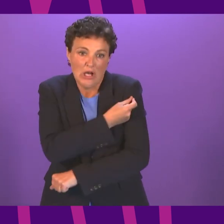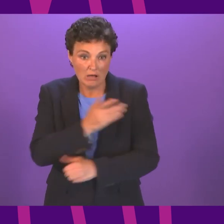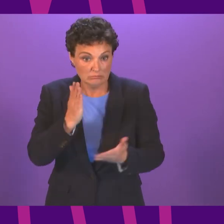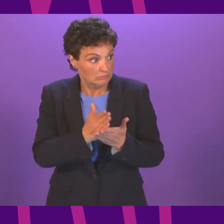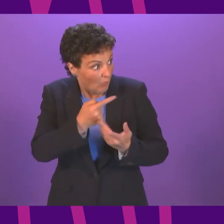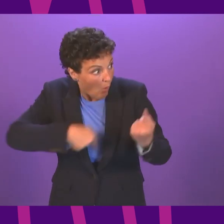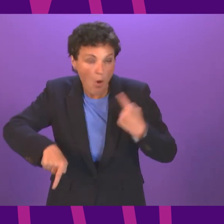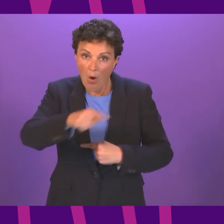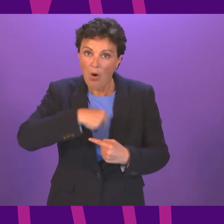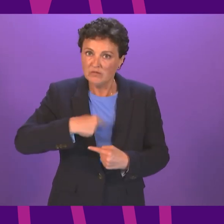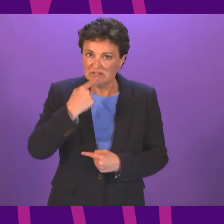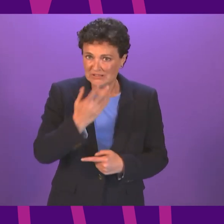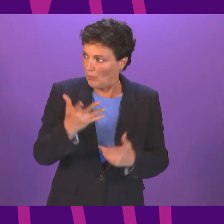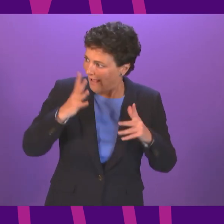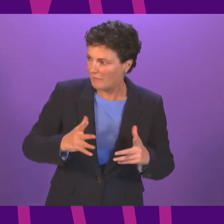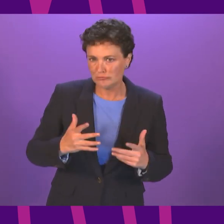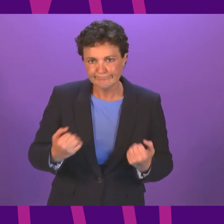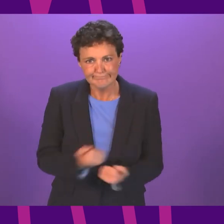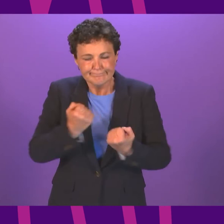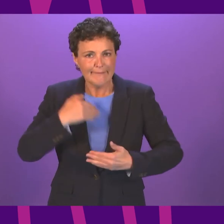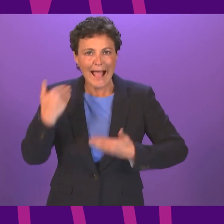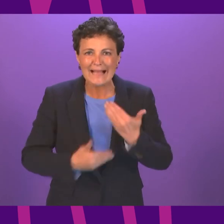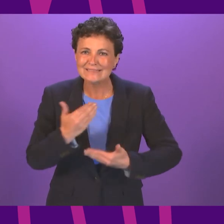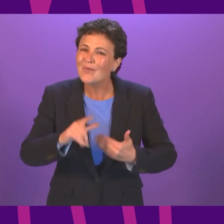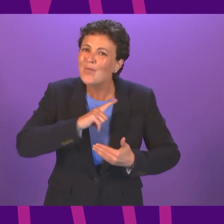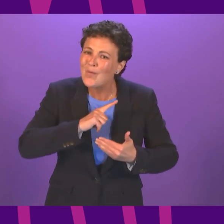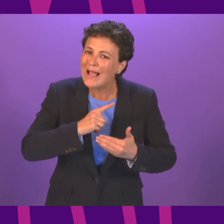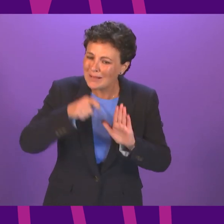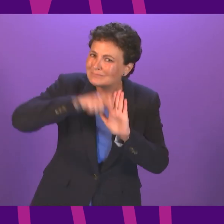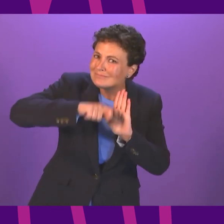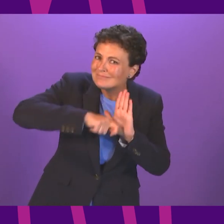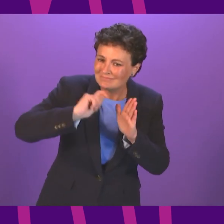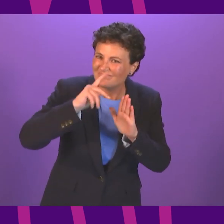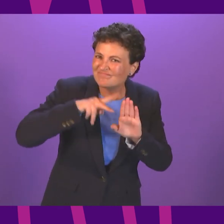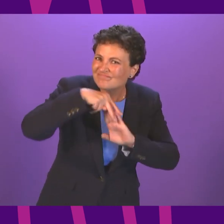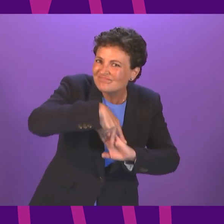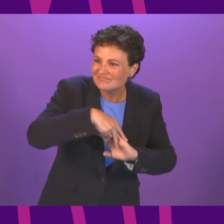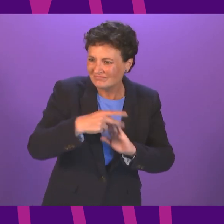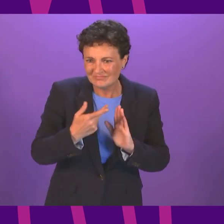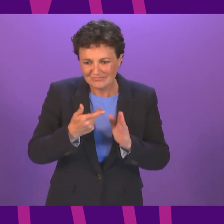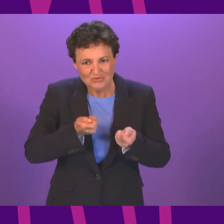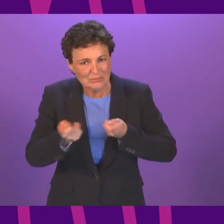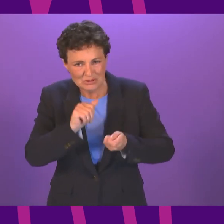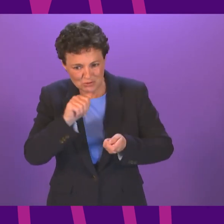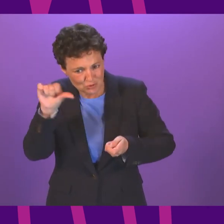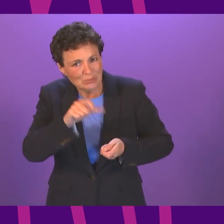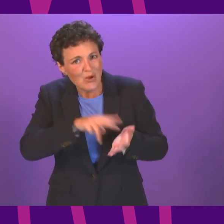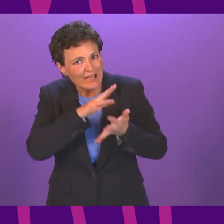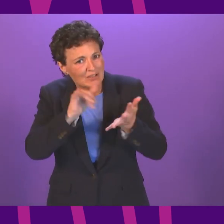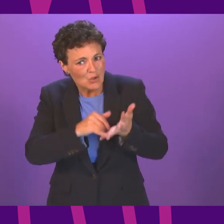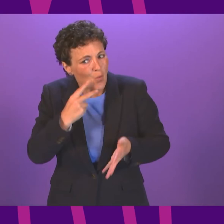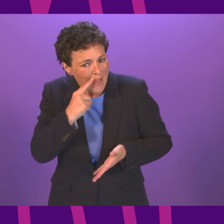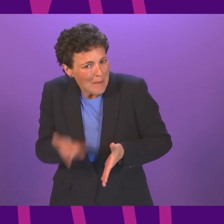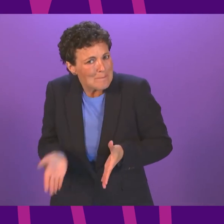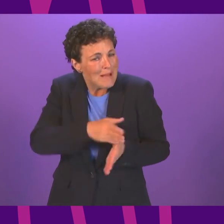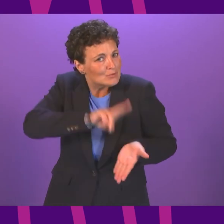placing so much importance in staying active, why are the treatments still not available on the NHS? And when will these urgently needed services